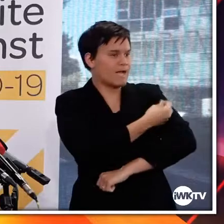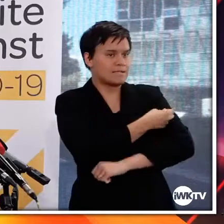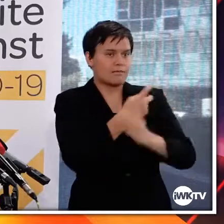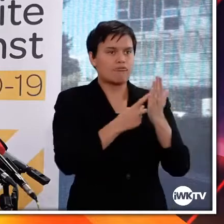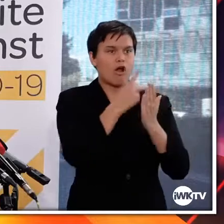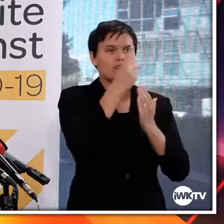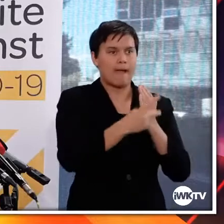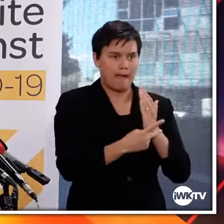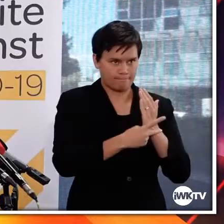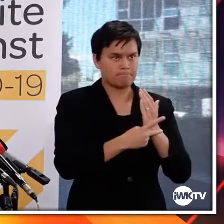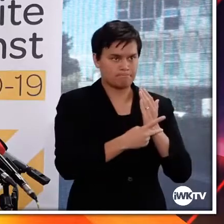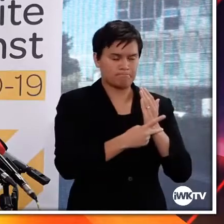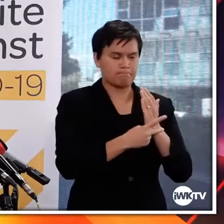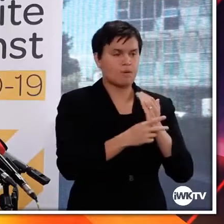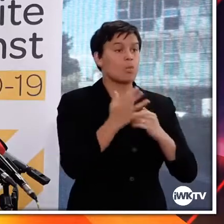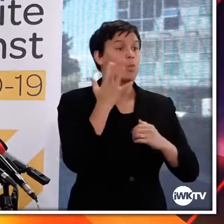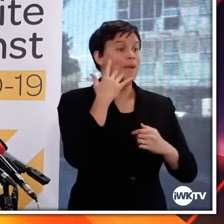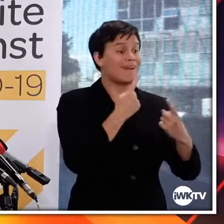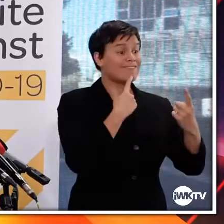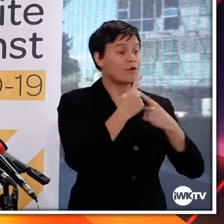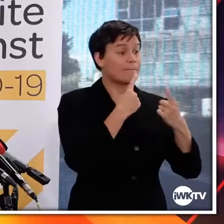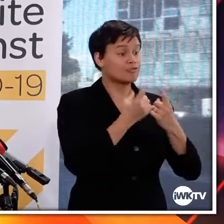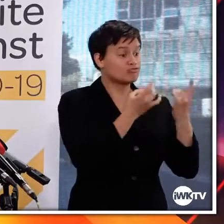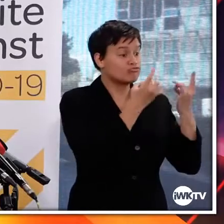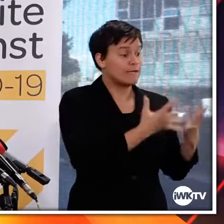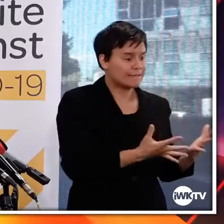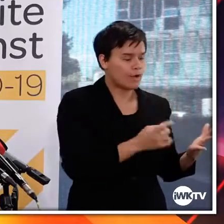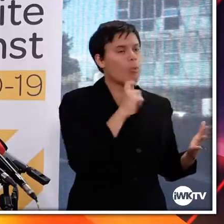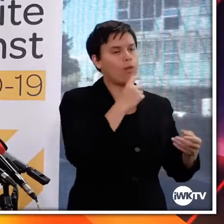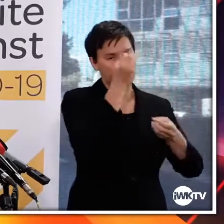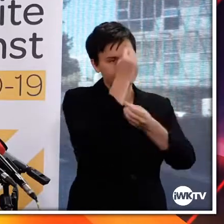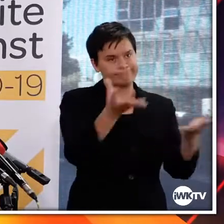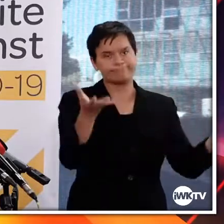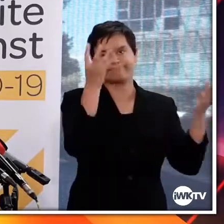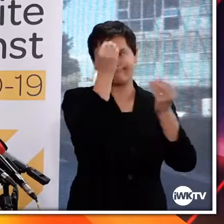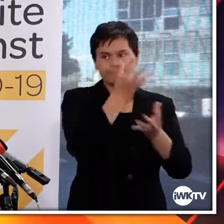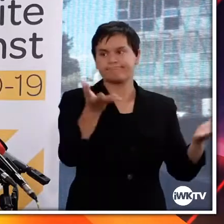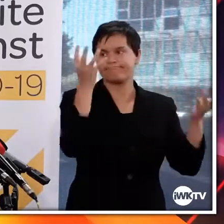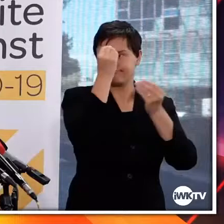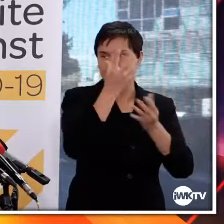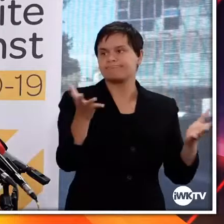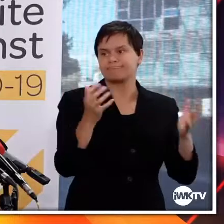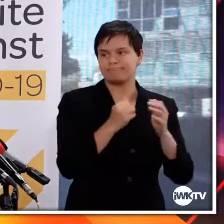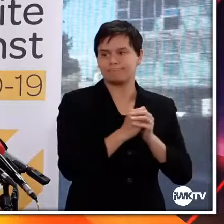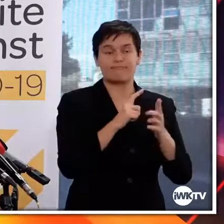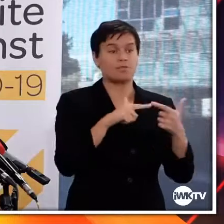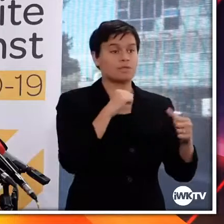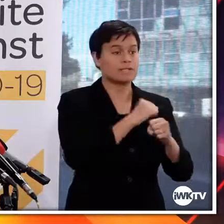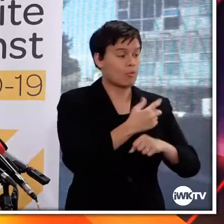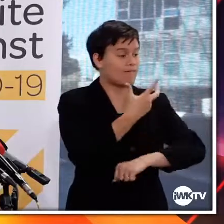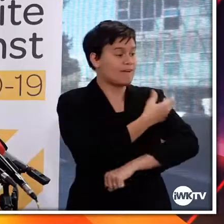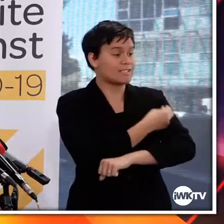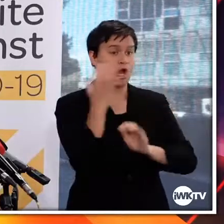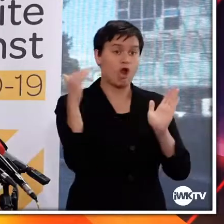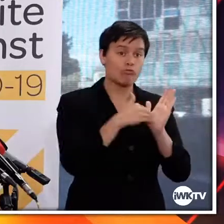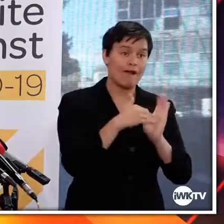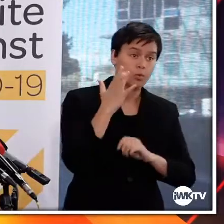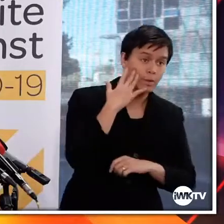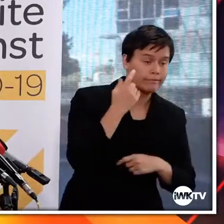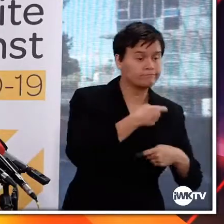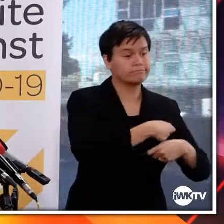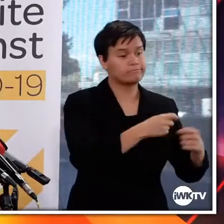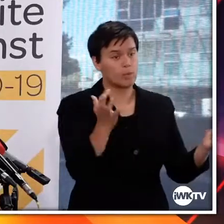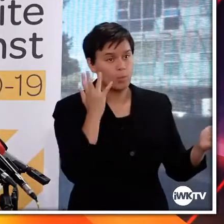information becomes available and firm around the expected timeframes that the vaccine will arrive in New Zealand during this first quarter.